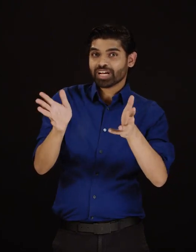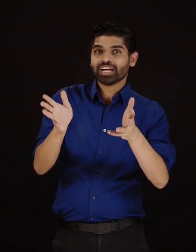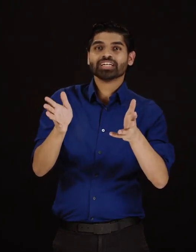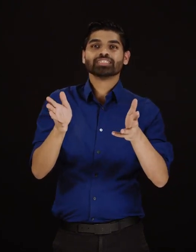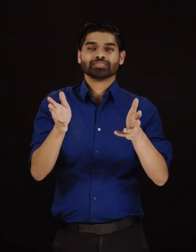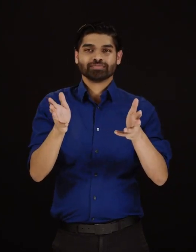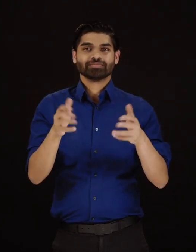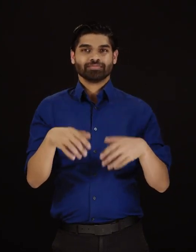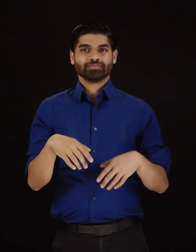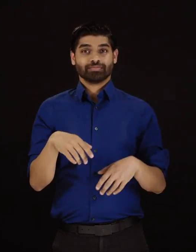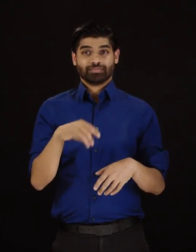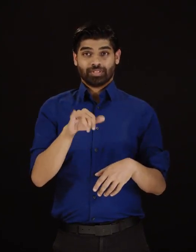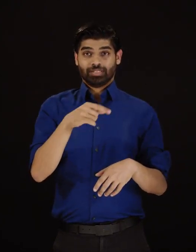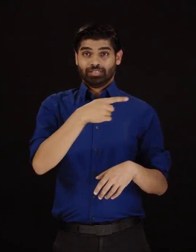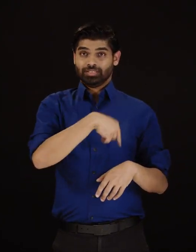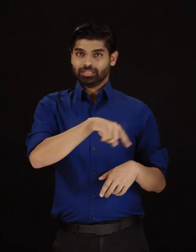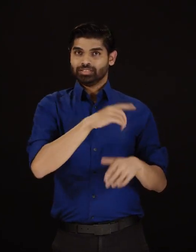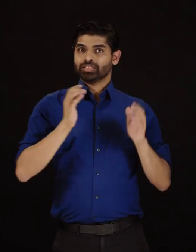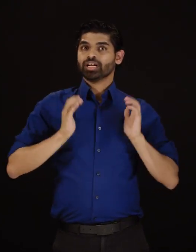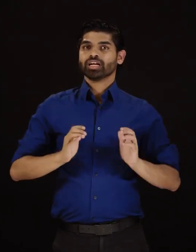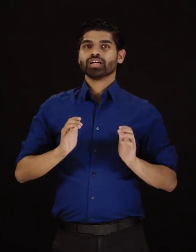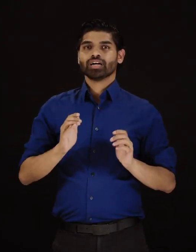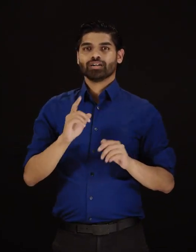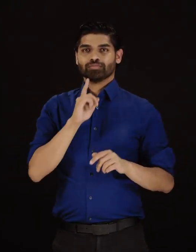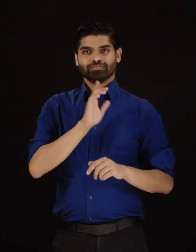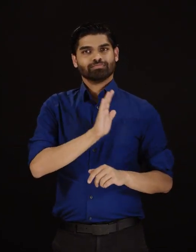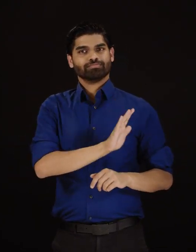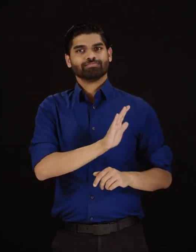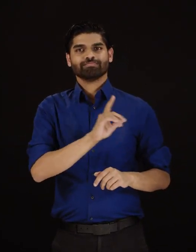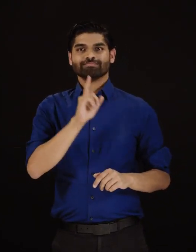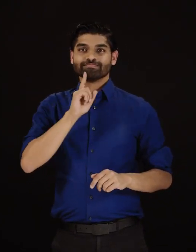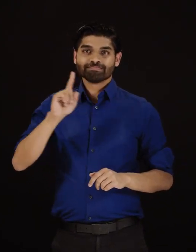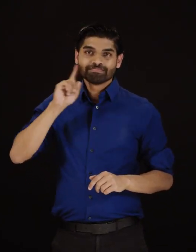or hard-of-hearing can use sign language to interact with the other person. Listen on video.